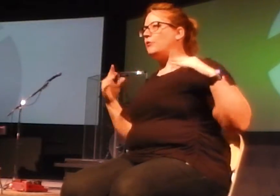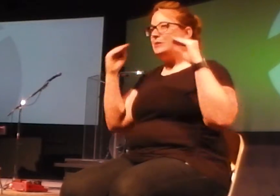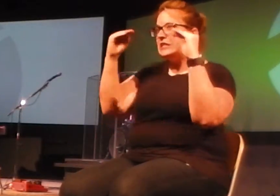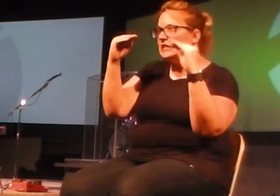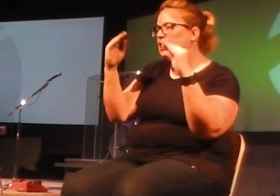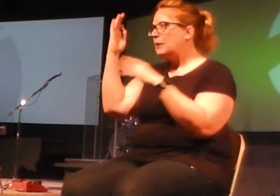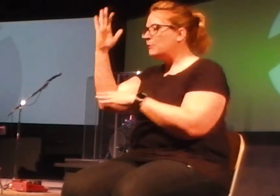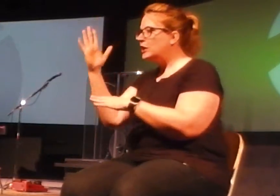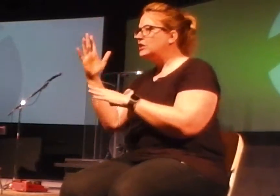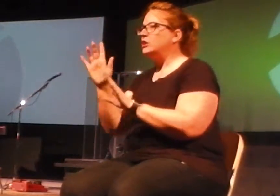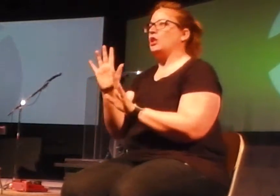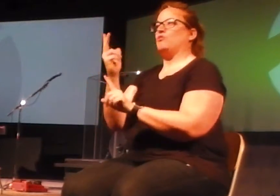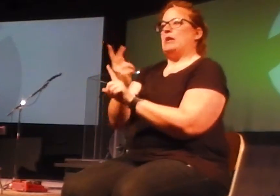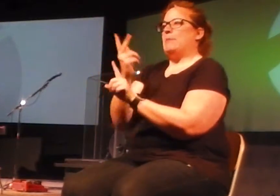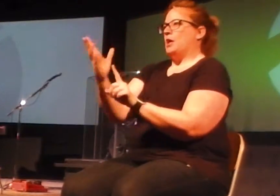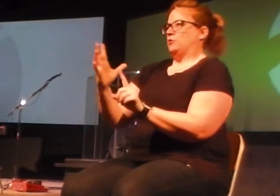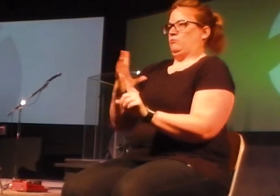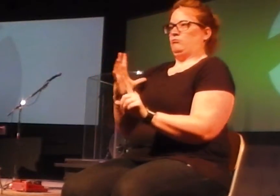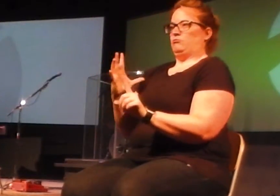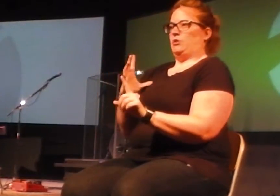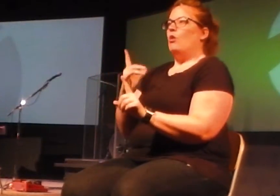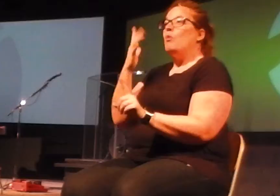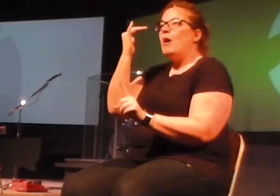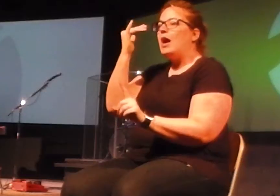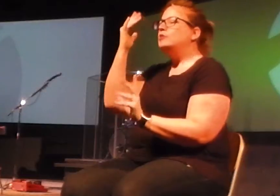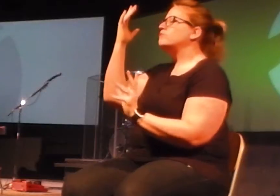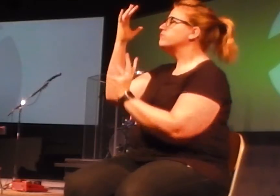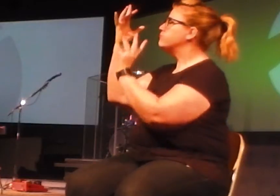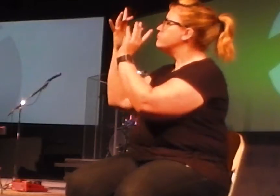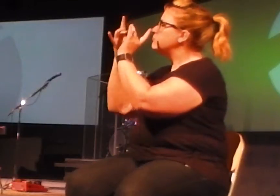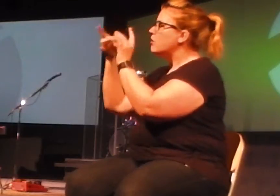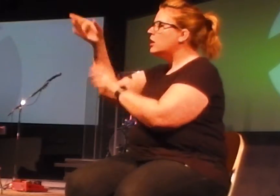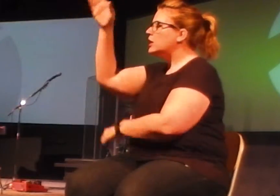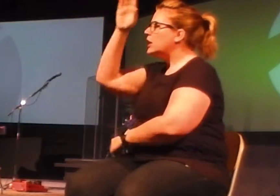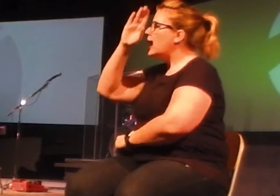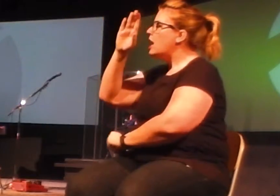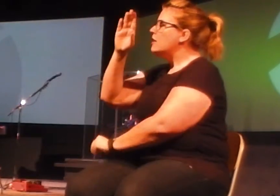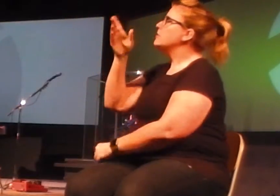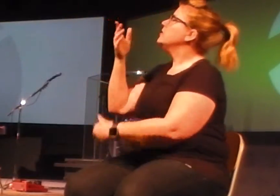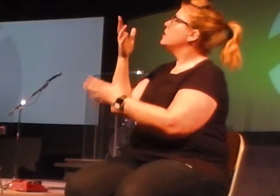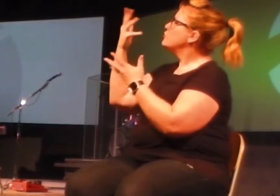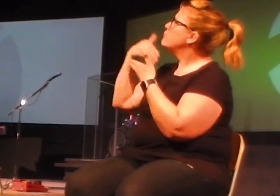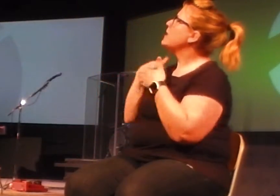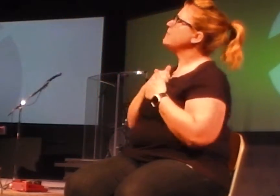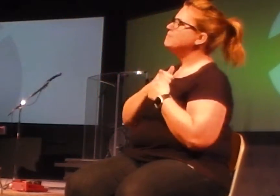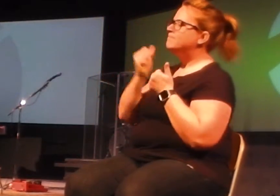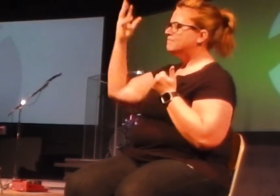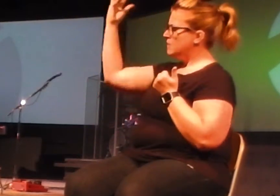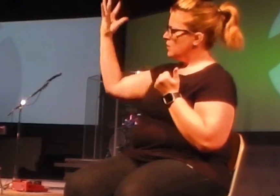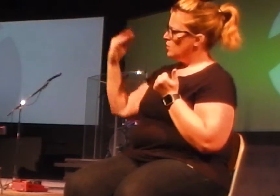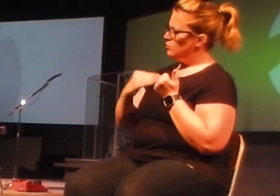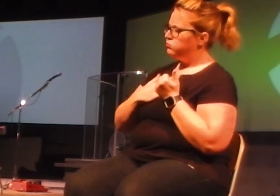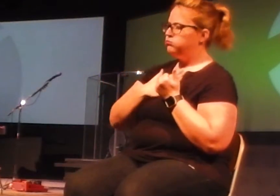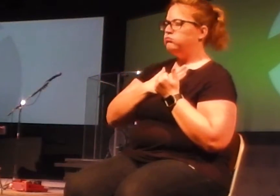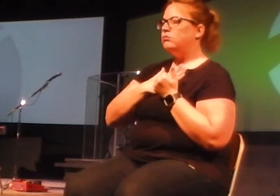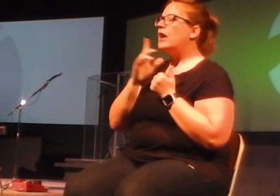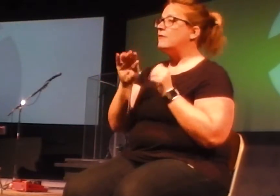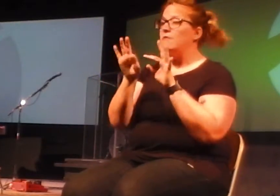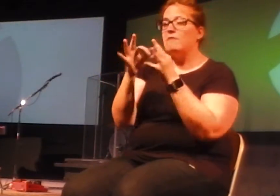for the purpose of reconnecting with God, and letting Him put back into me, and reconnecting with my family, and just taking some time